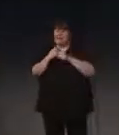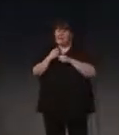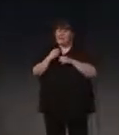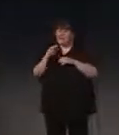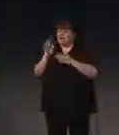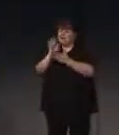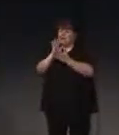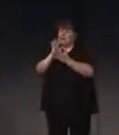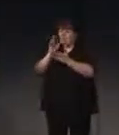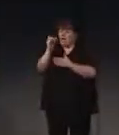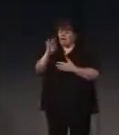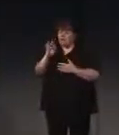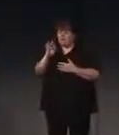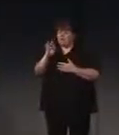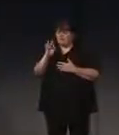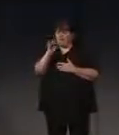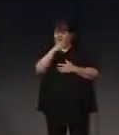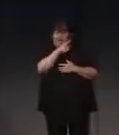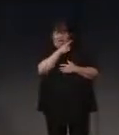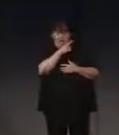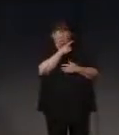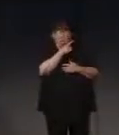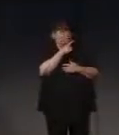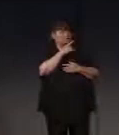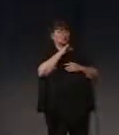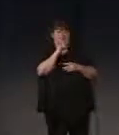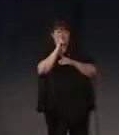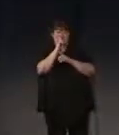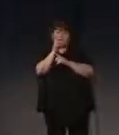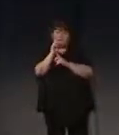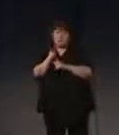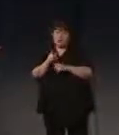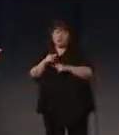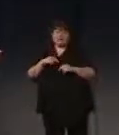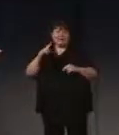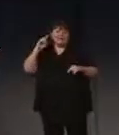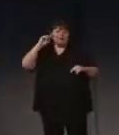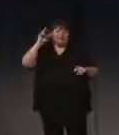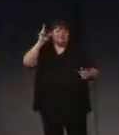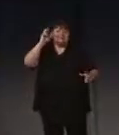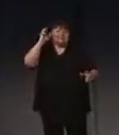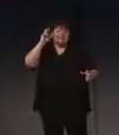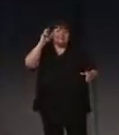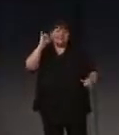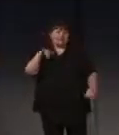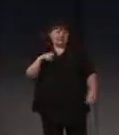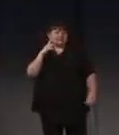the installation. And I want to be quiet for just a moment so you can hear the sound of